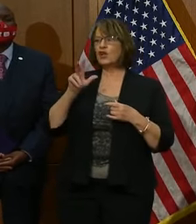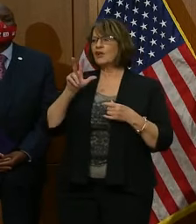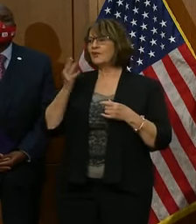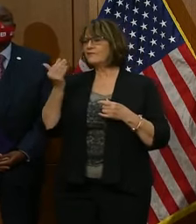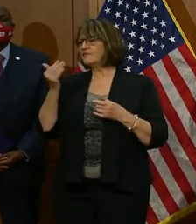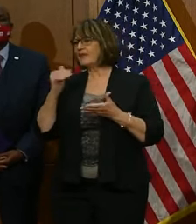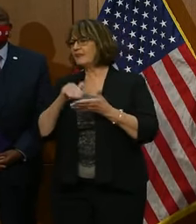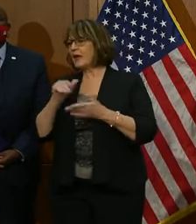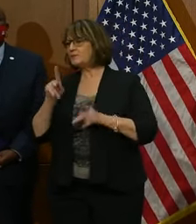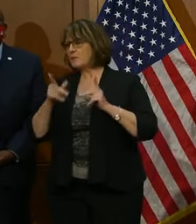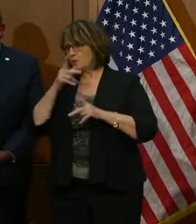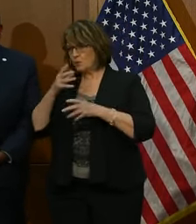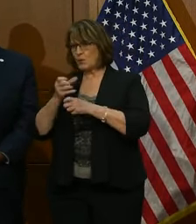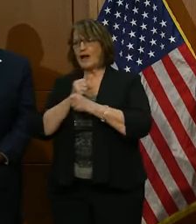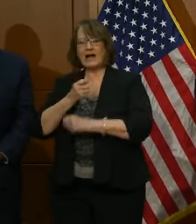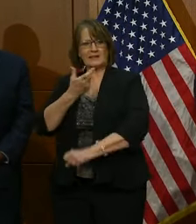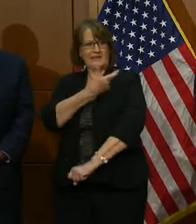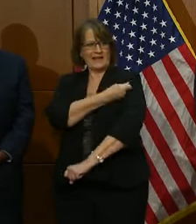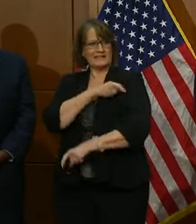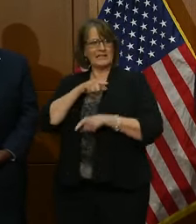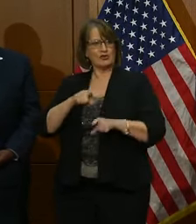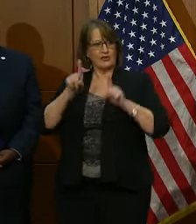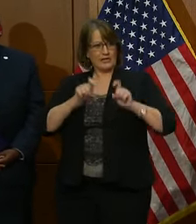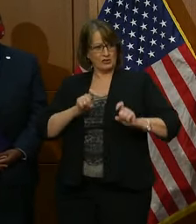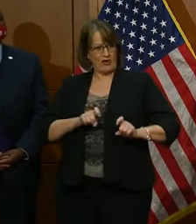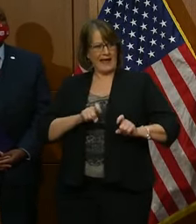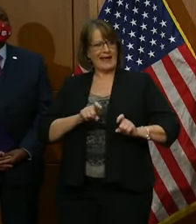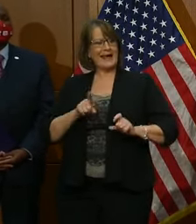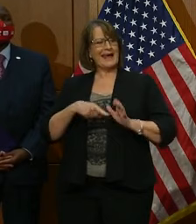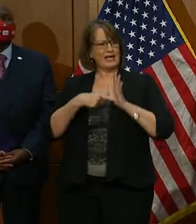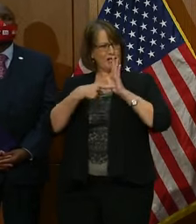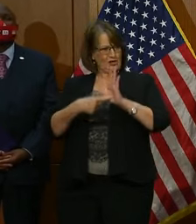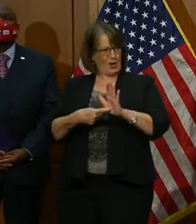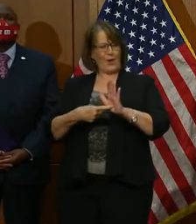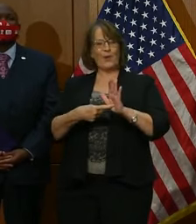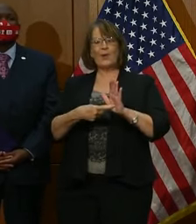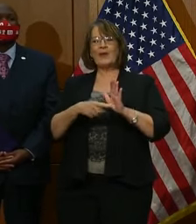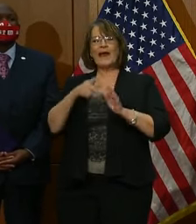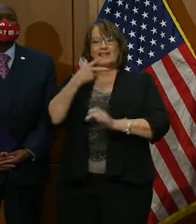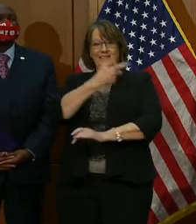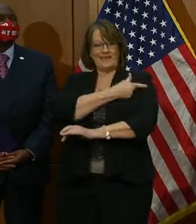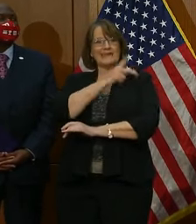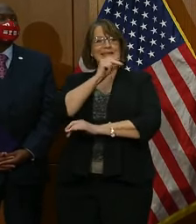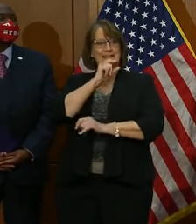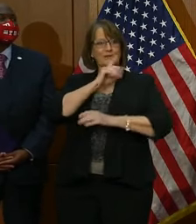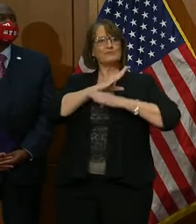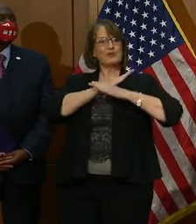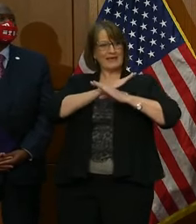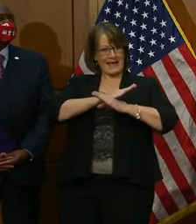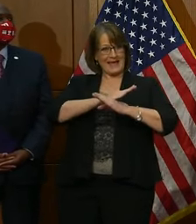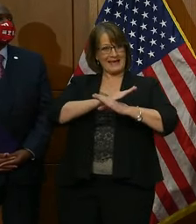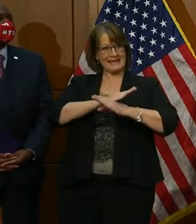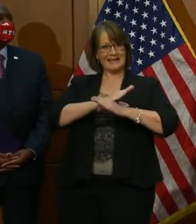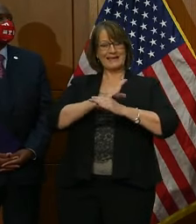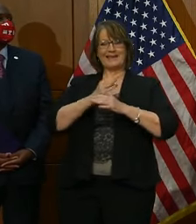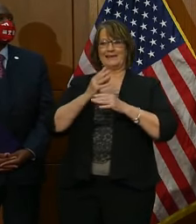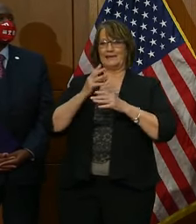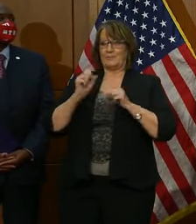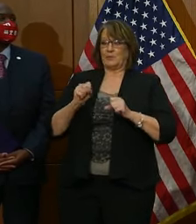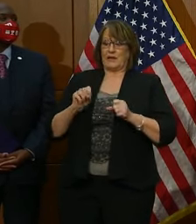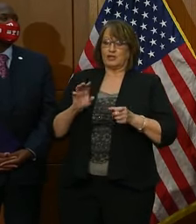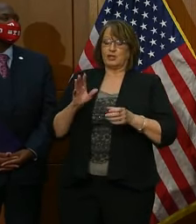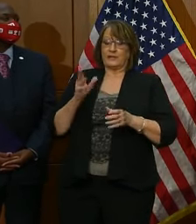actually received the vaccine in the trial, the data indicate that not only does the vaccine protect against a potentially fatal illness,